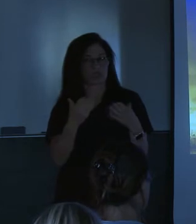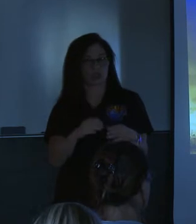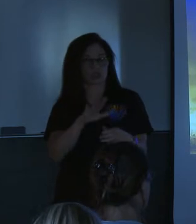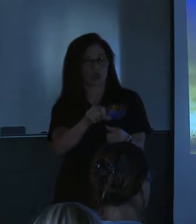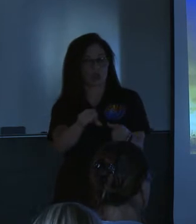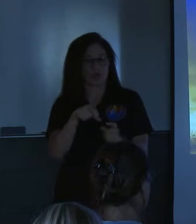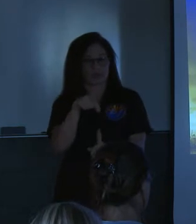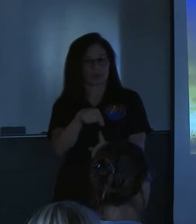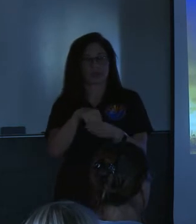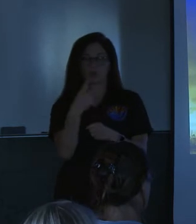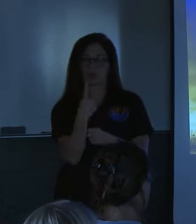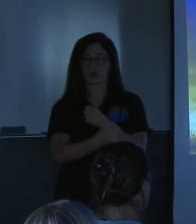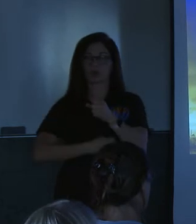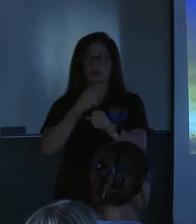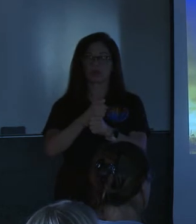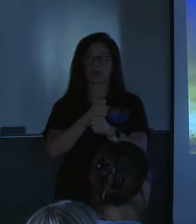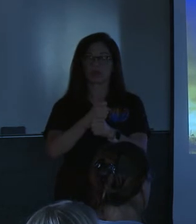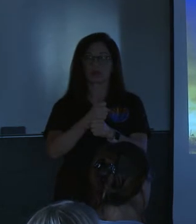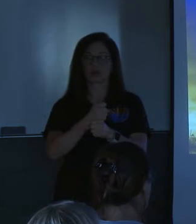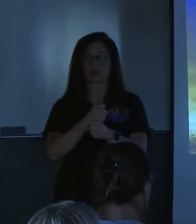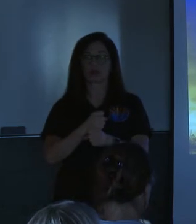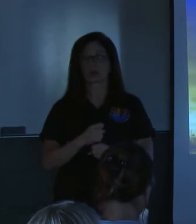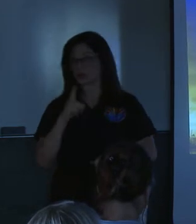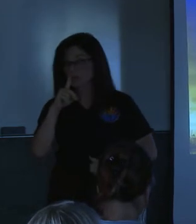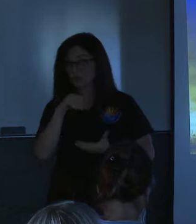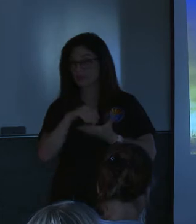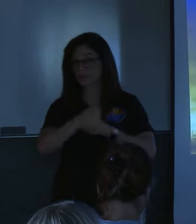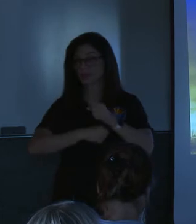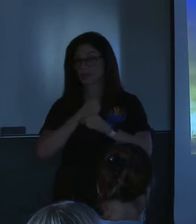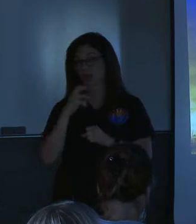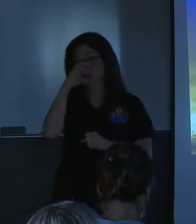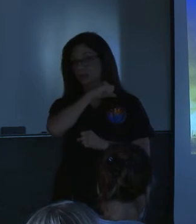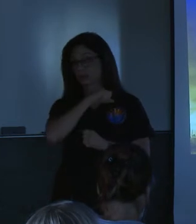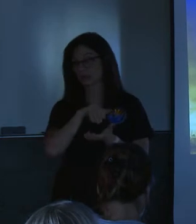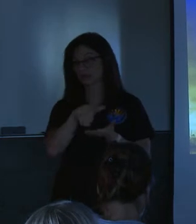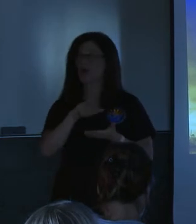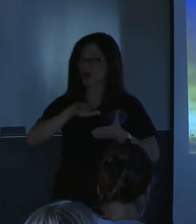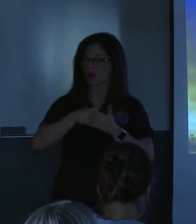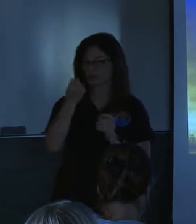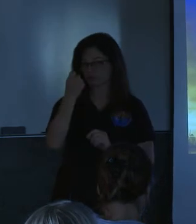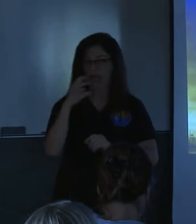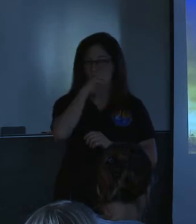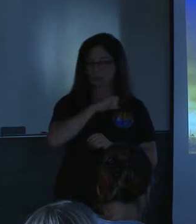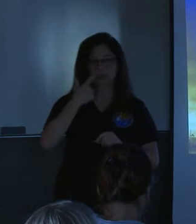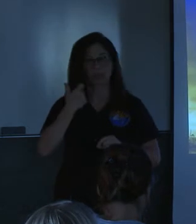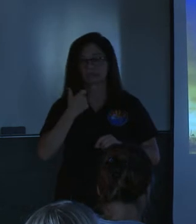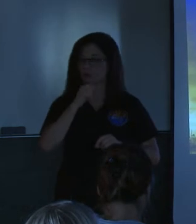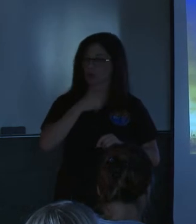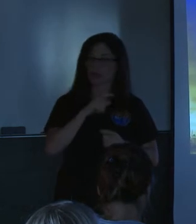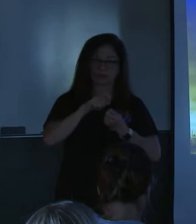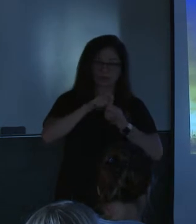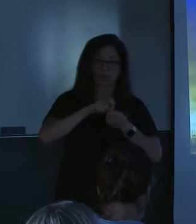in a given year okay these thousand year estimated frequencies they're all estimates because of course we don't have